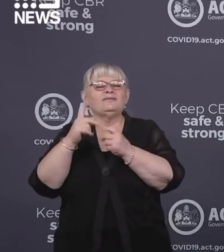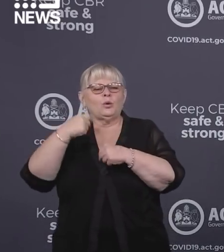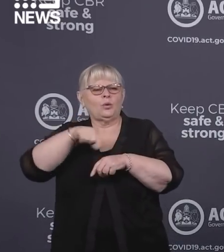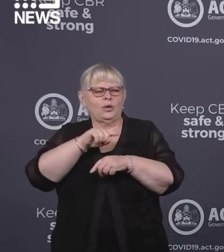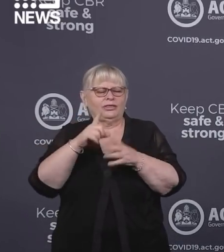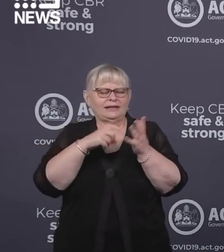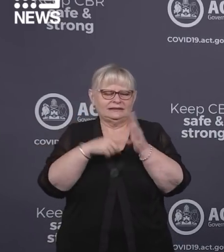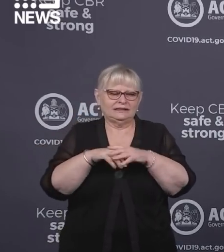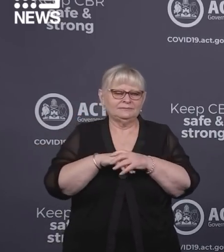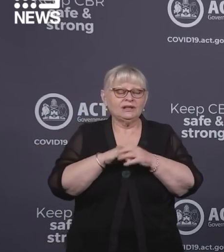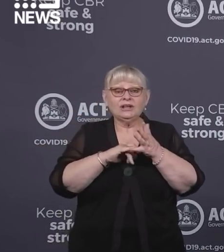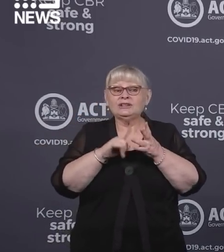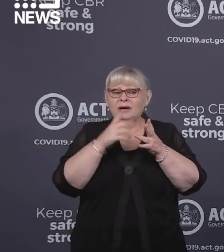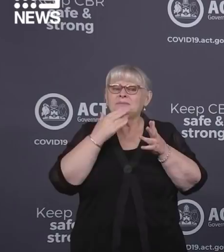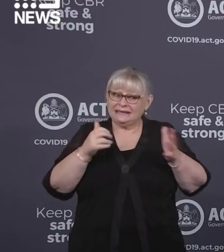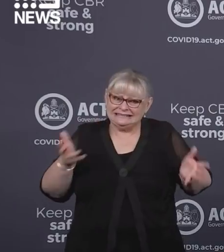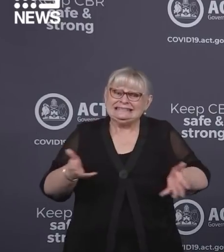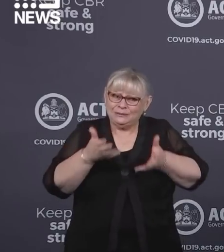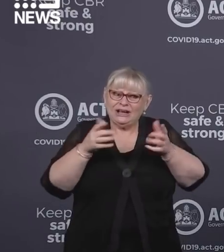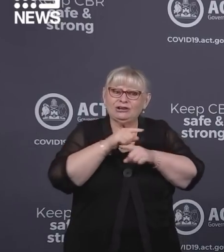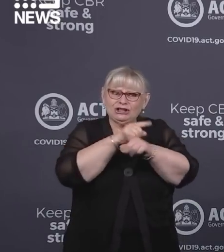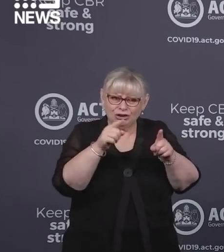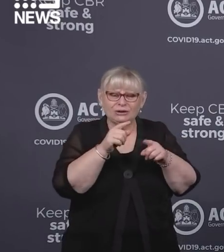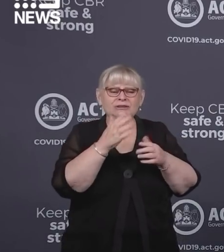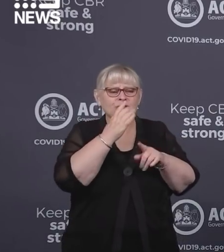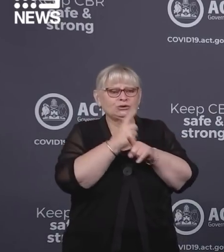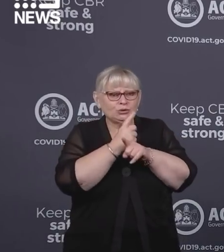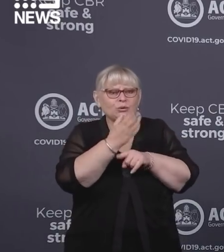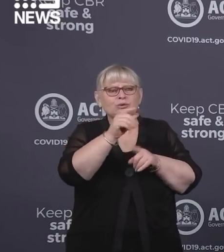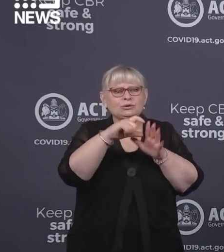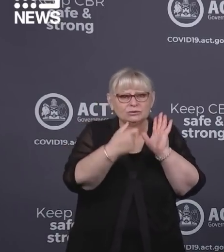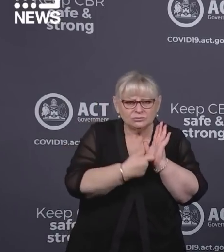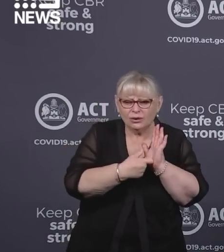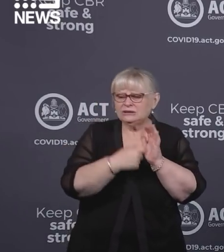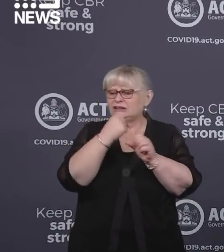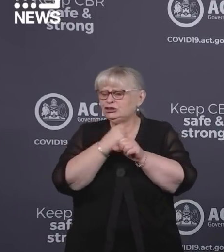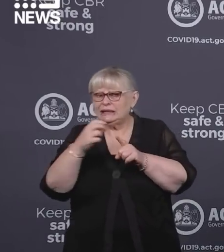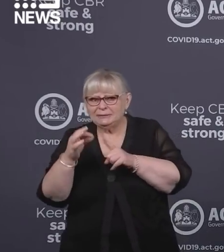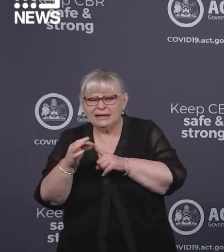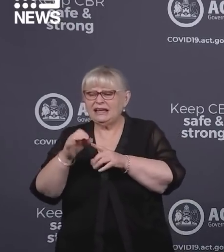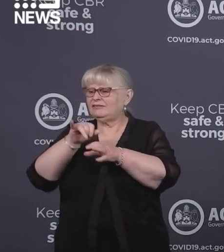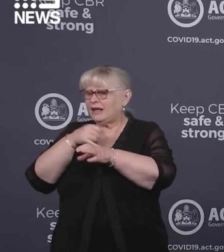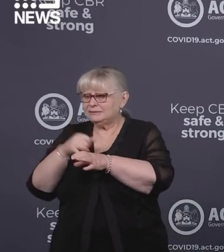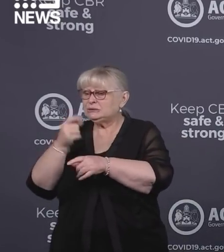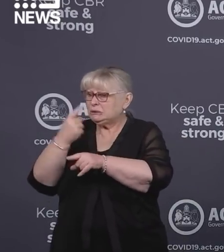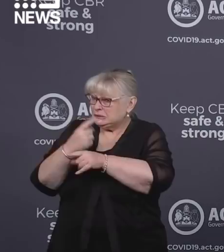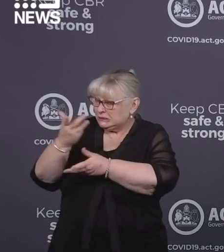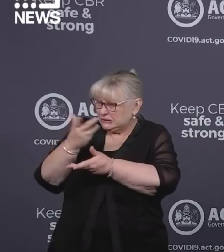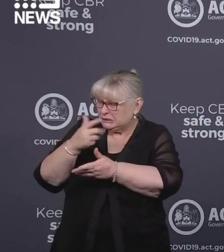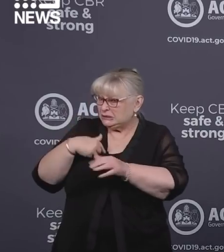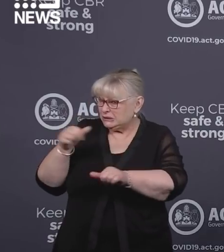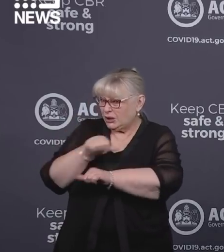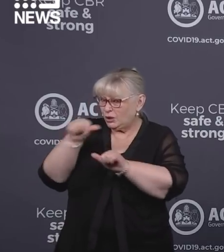encourage people to have that conversation with their trusted health professional, GP or pharmacist. You can